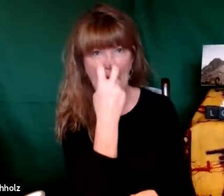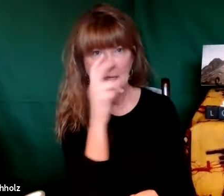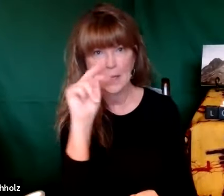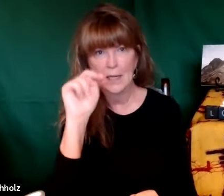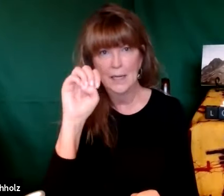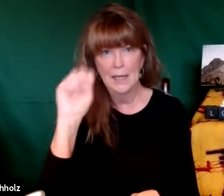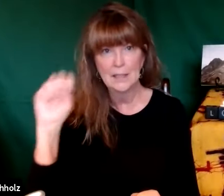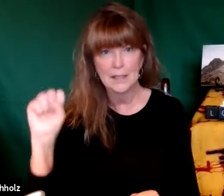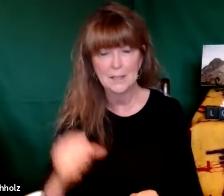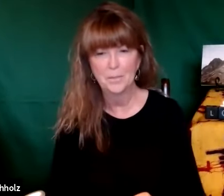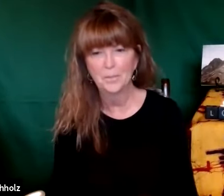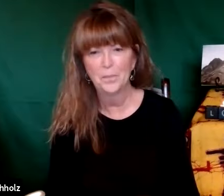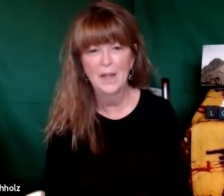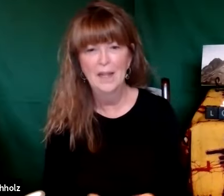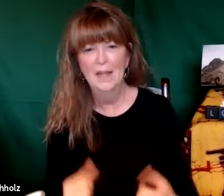called change blindness